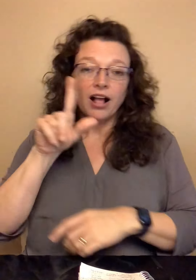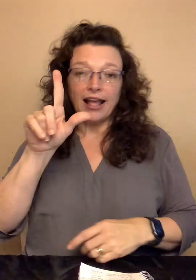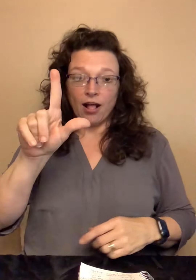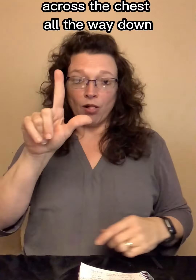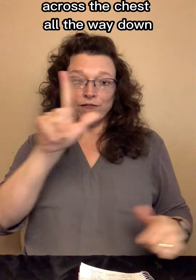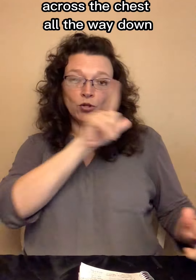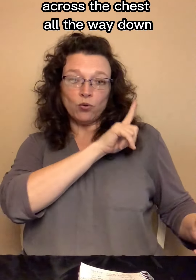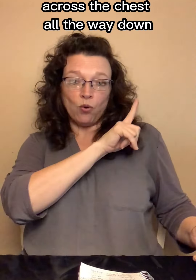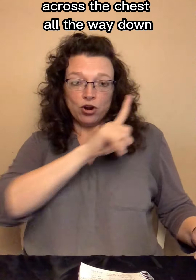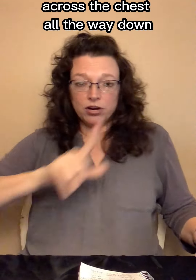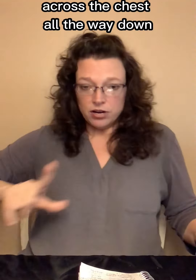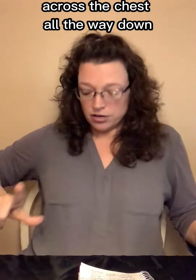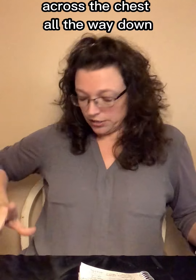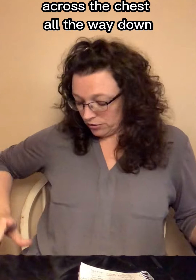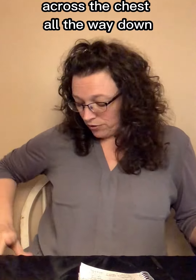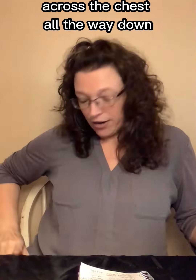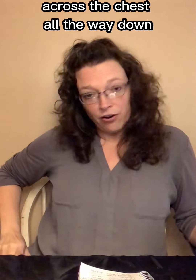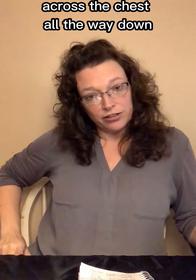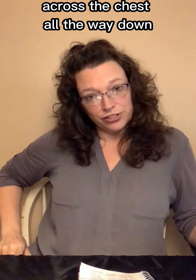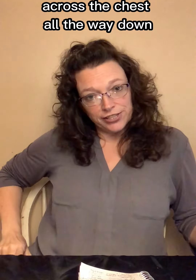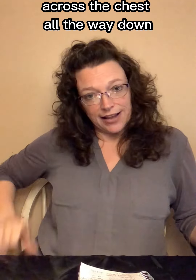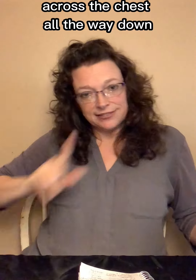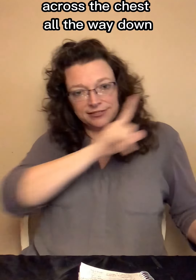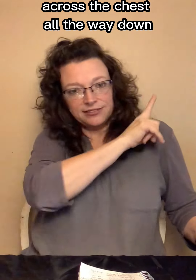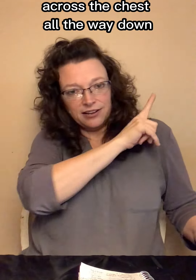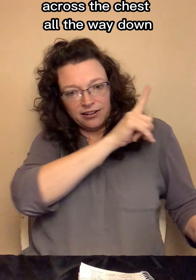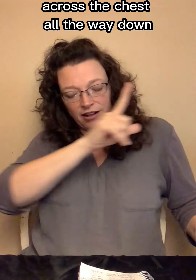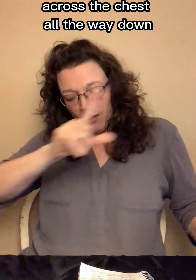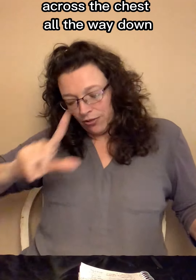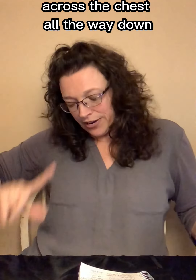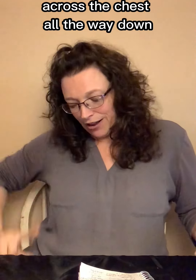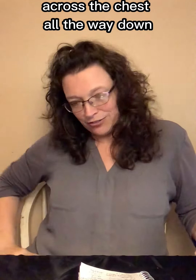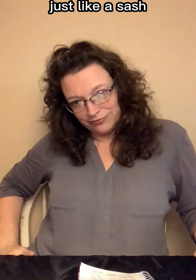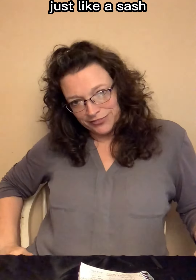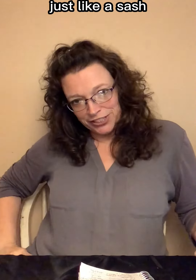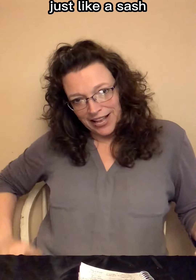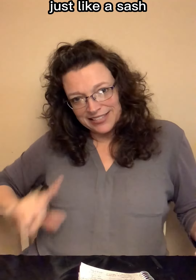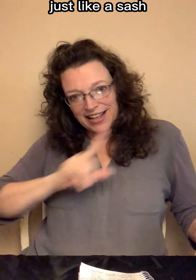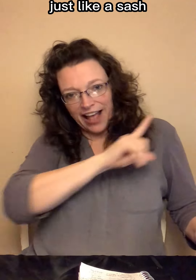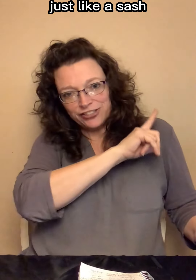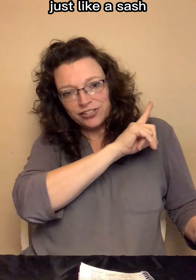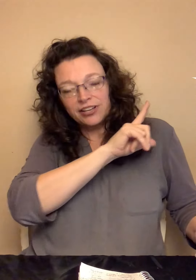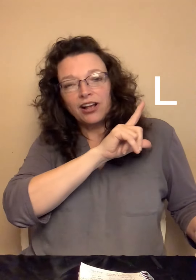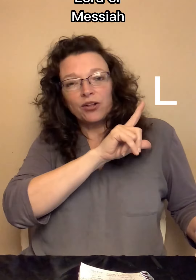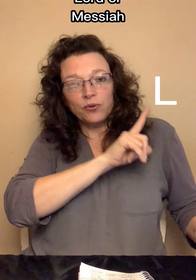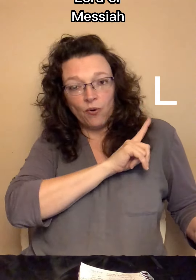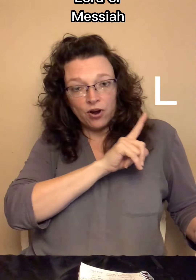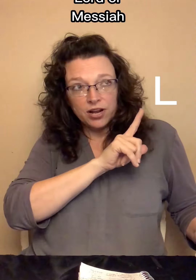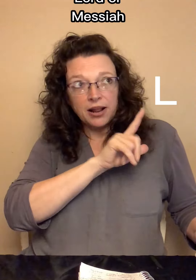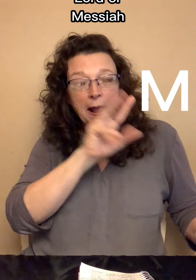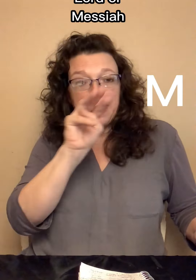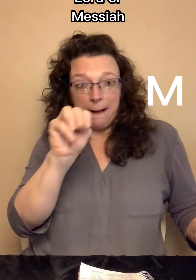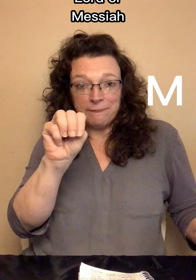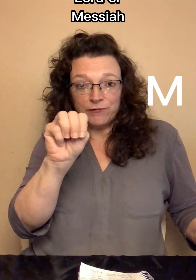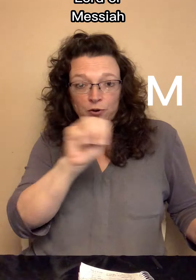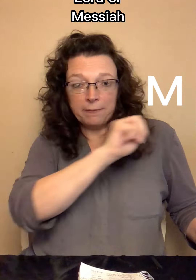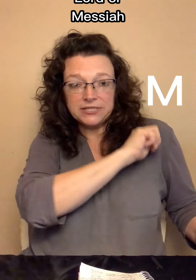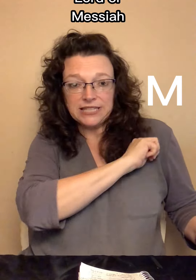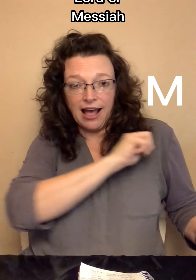L for Lord. Goes right across your chest. All the way down. Just like a stash. Lord. M for Messiah.